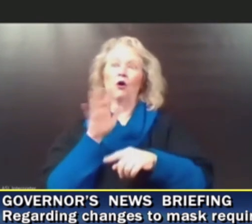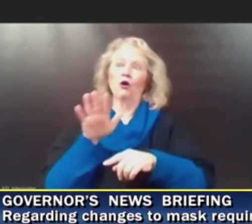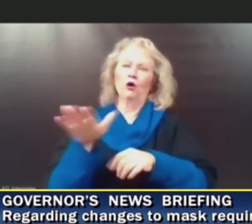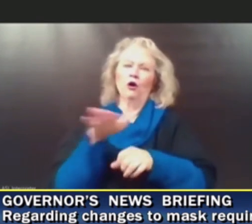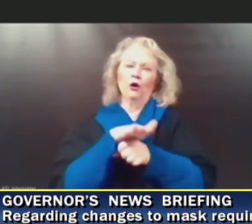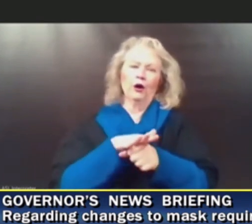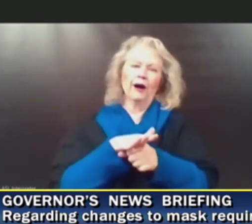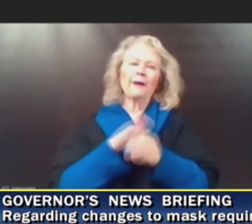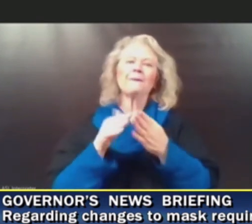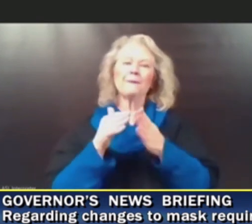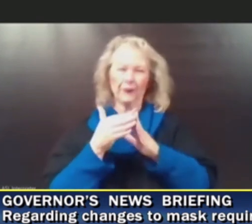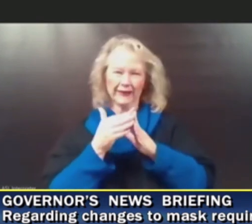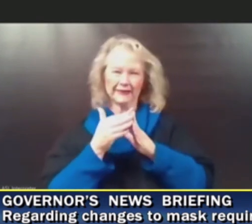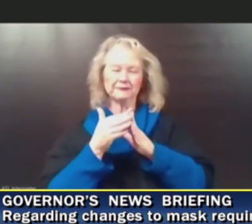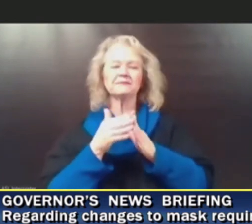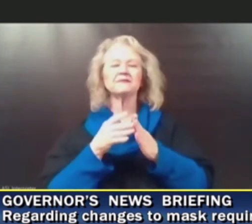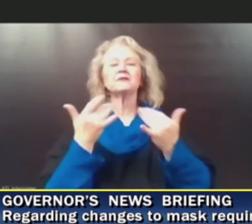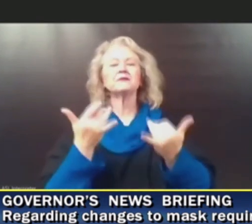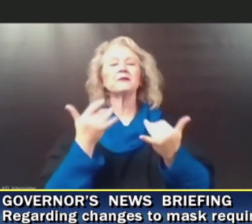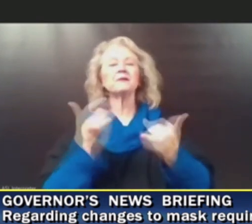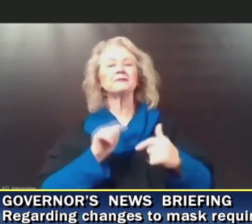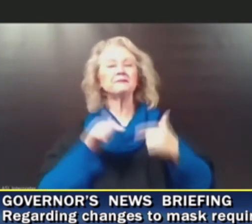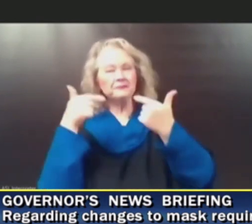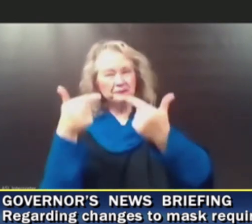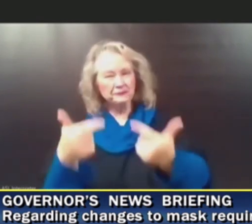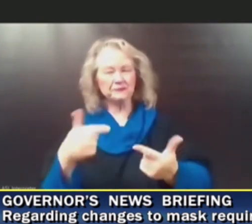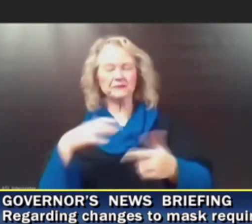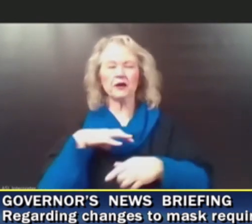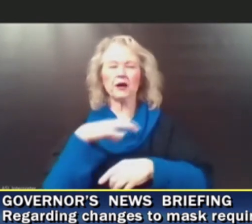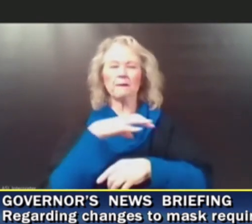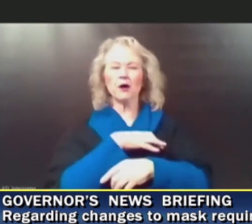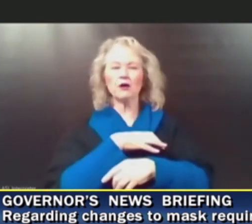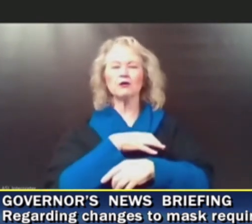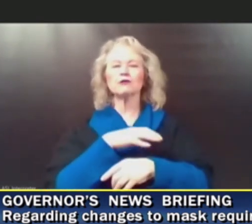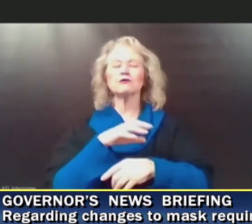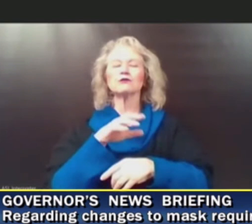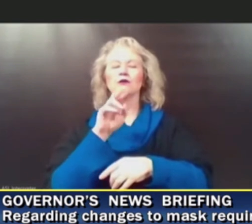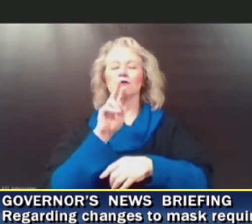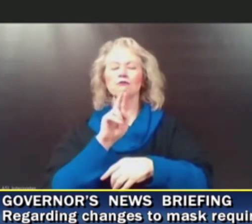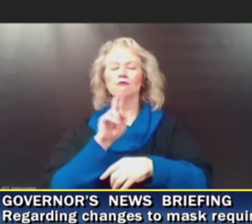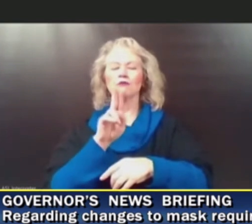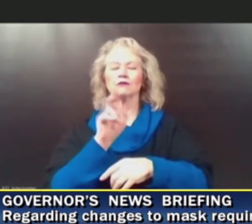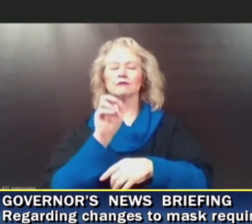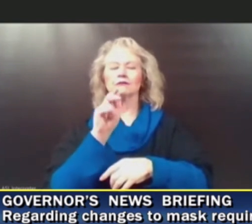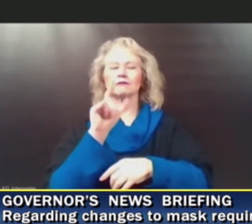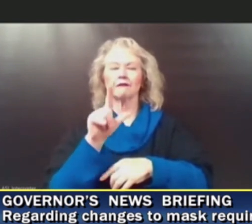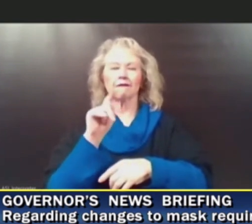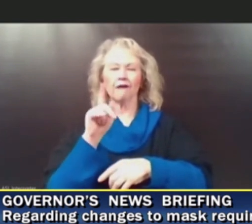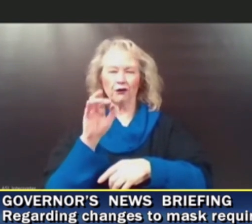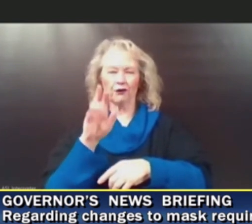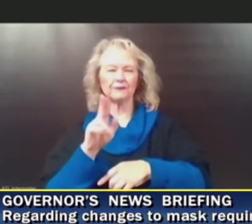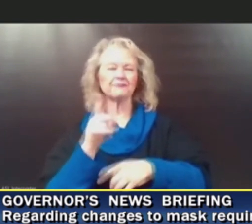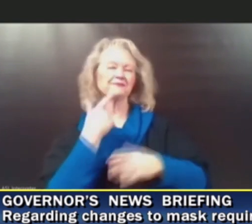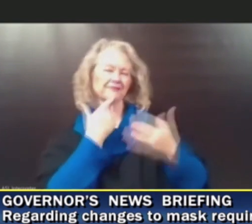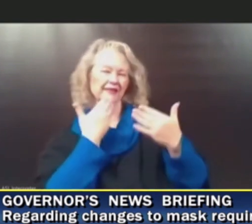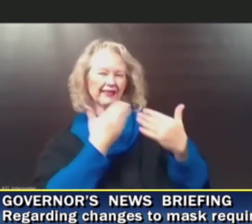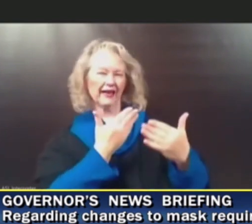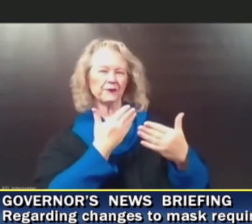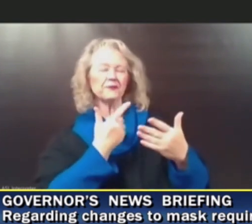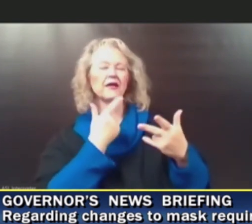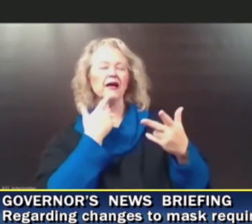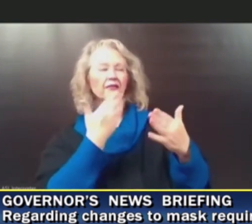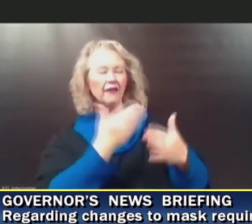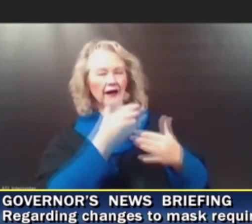And with that, I will turn it over to Commissioner Russell Tucker. Thank you, Commissioner. And thank you, Governor.